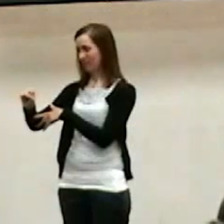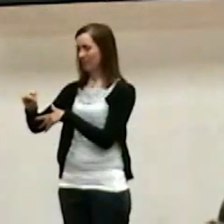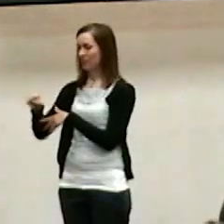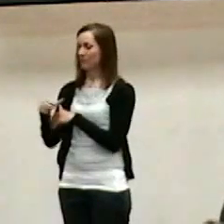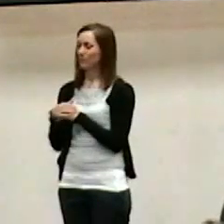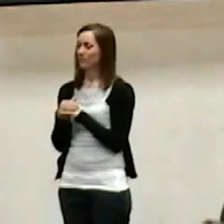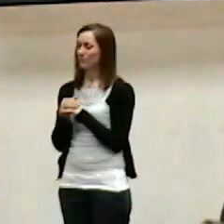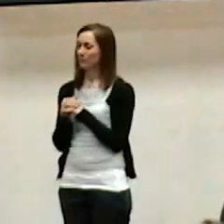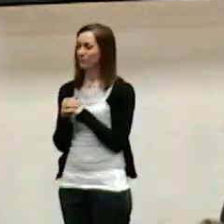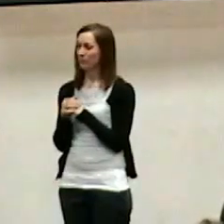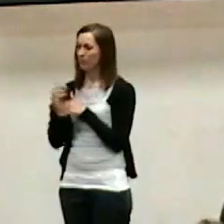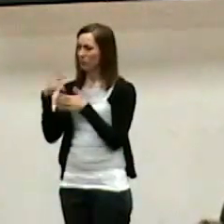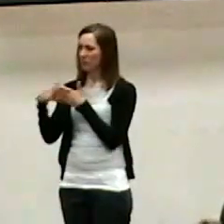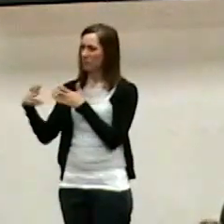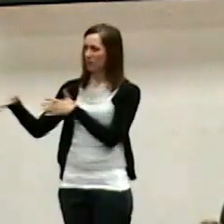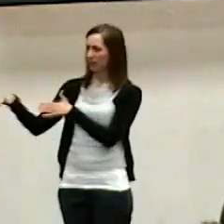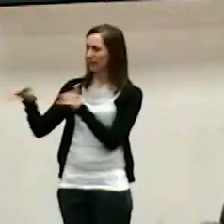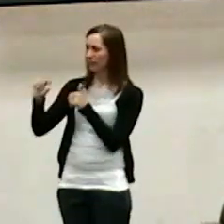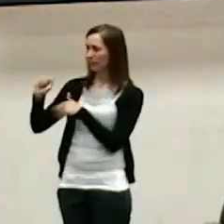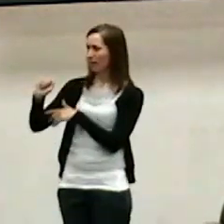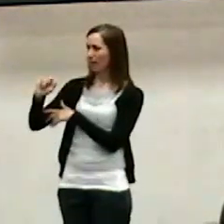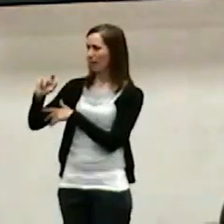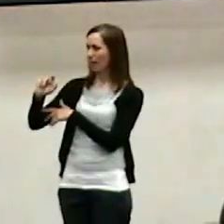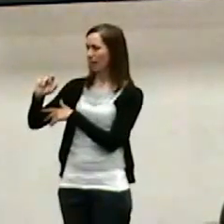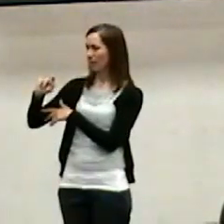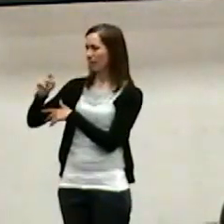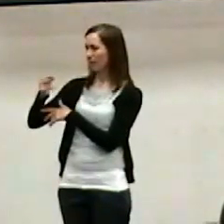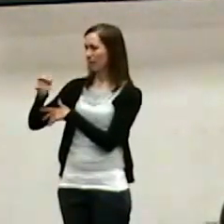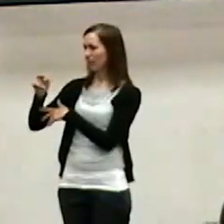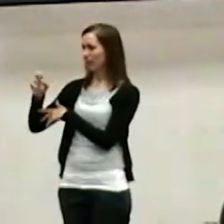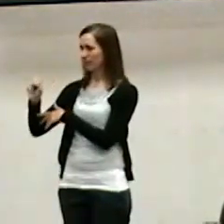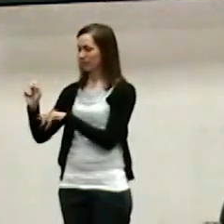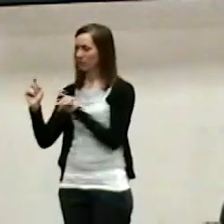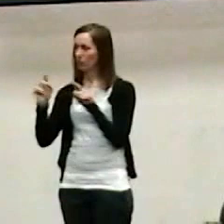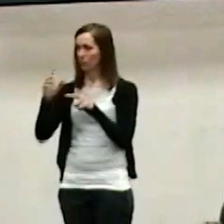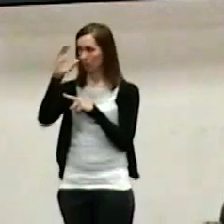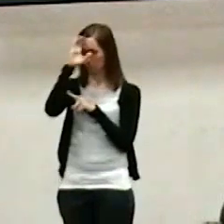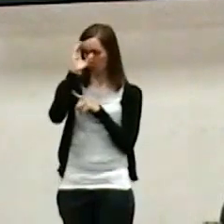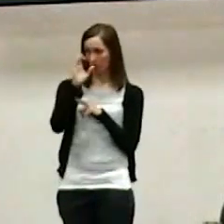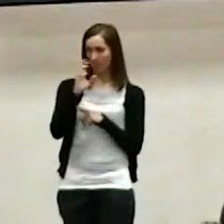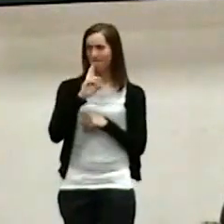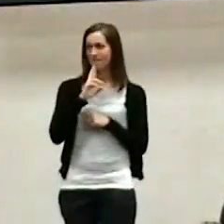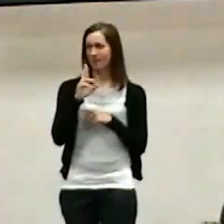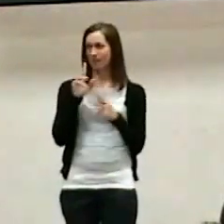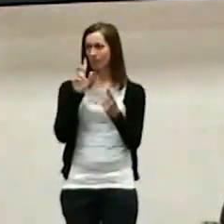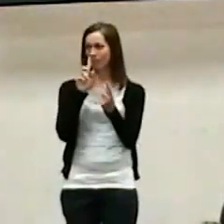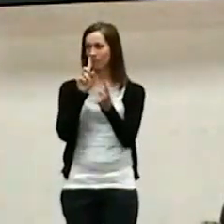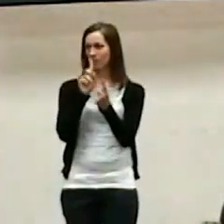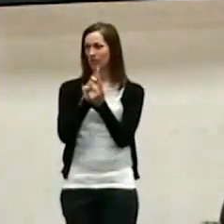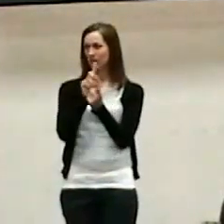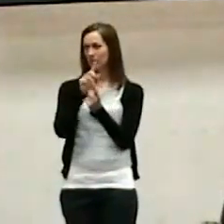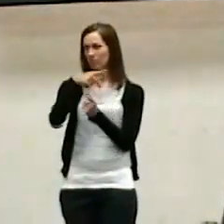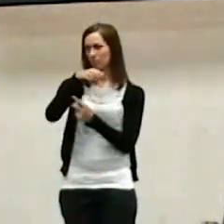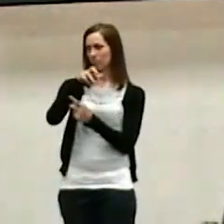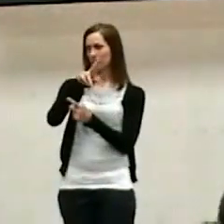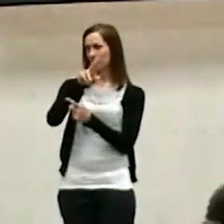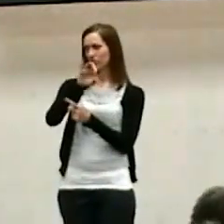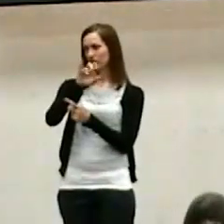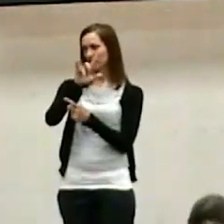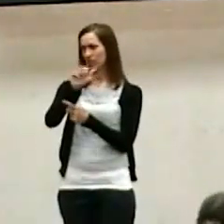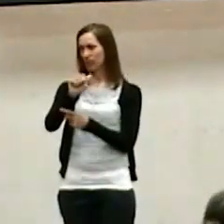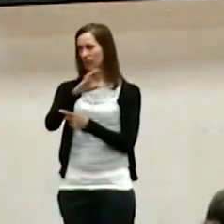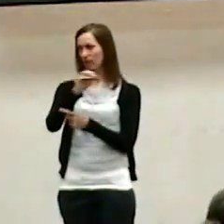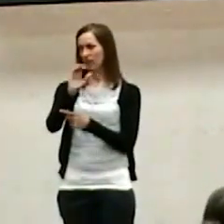And Paul leaves Athens and goes to Corinth. He meets Aquila and Priscilla. And their lives, along with the lives